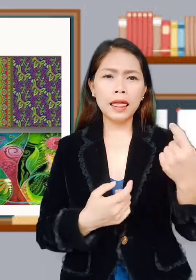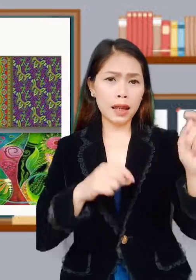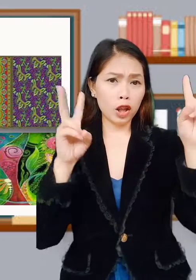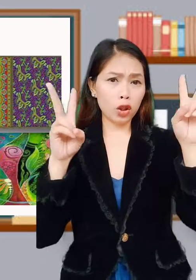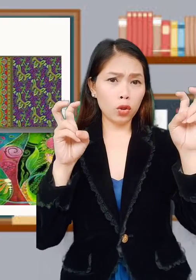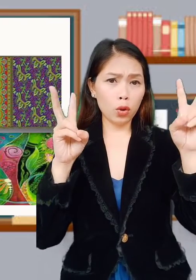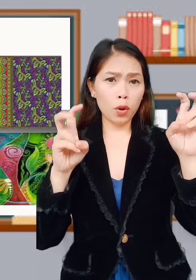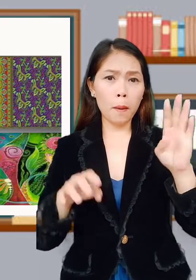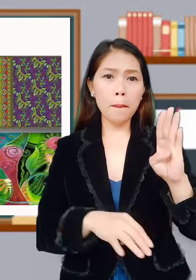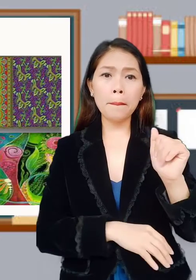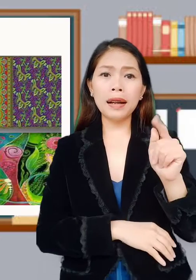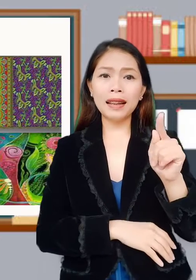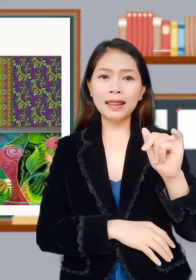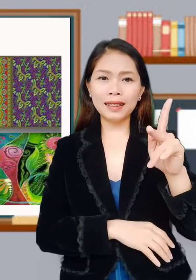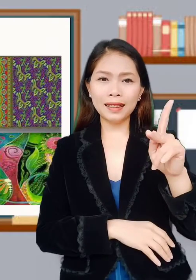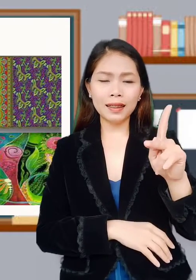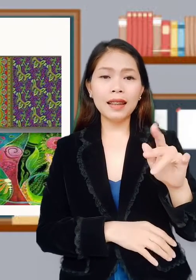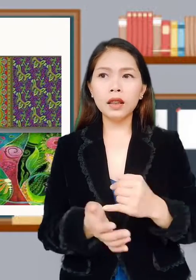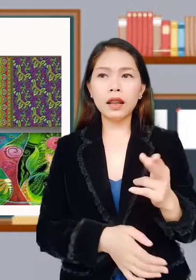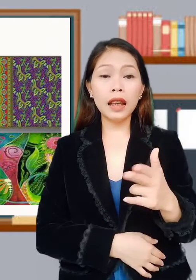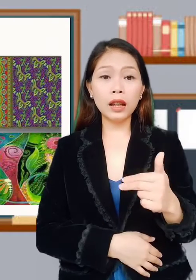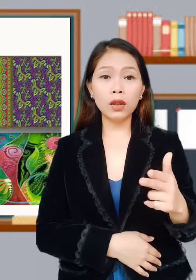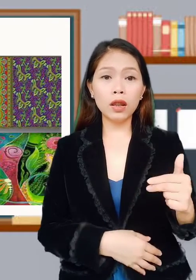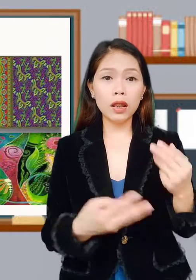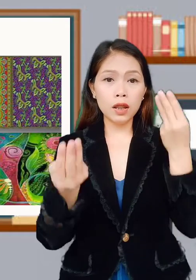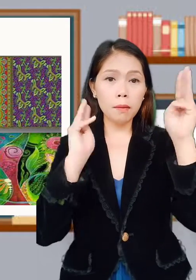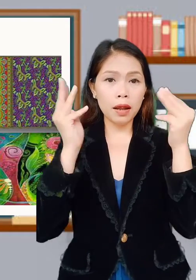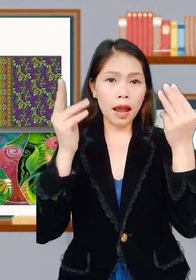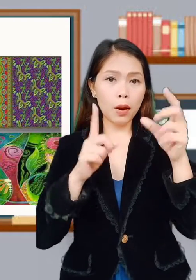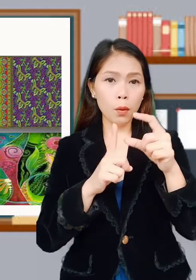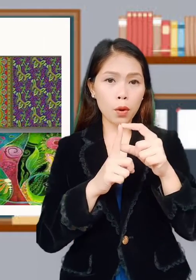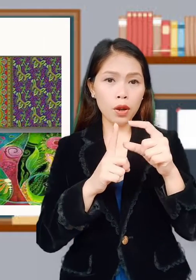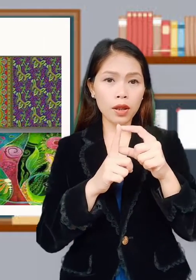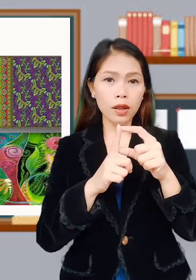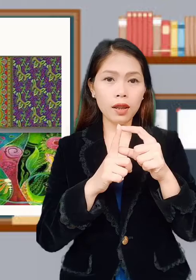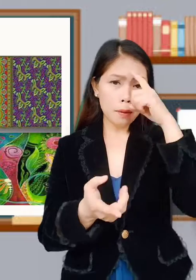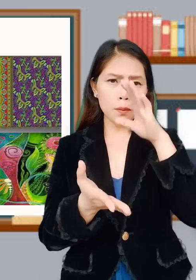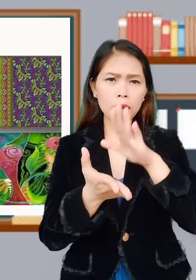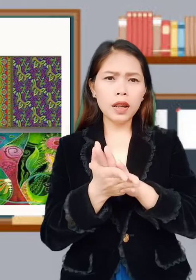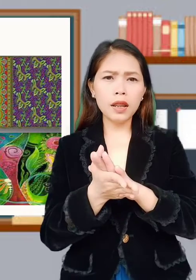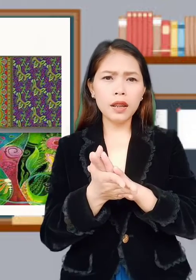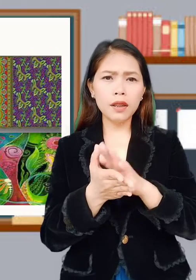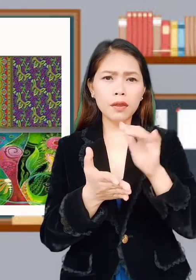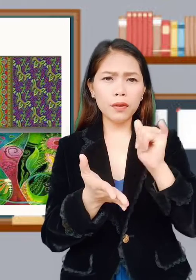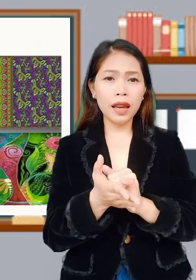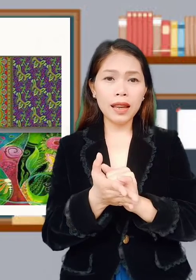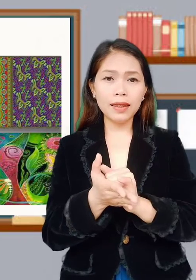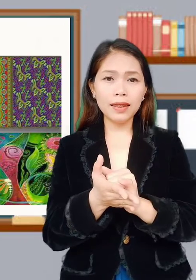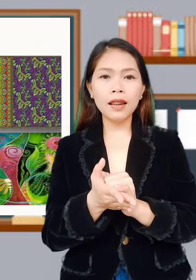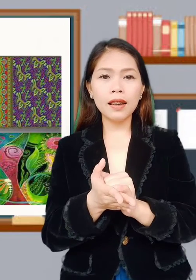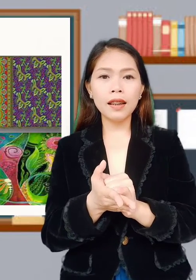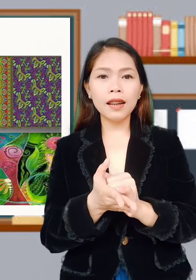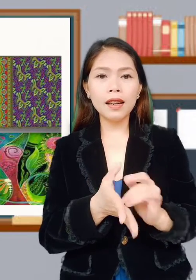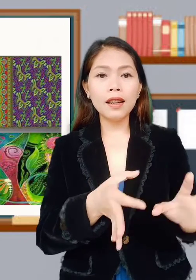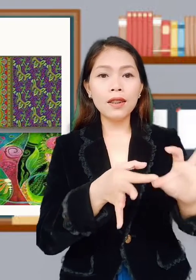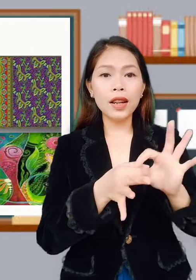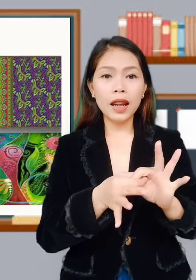The term batik is Indonesian Malay word. Believed to be related to the Malay